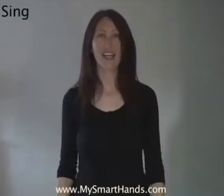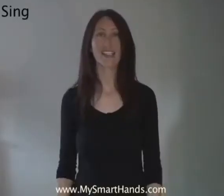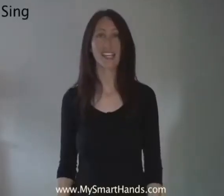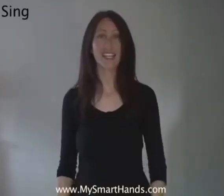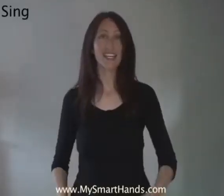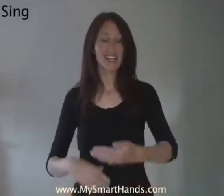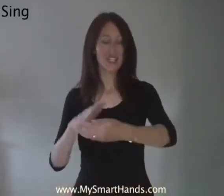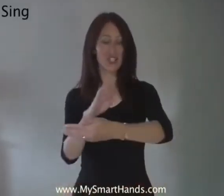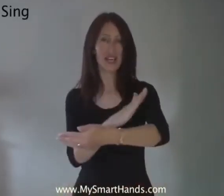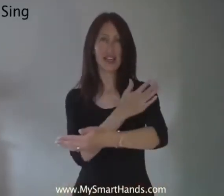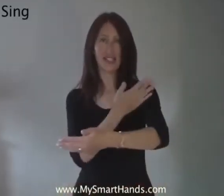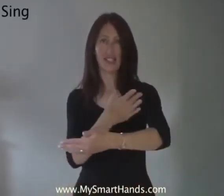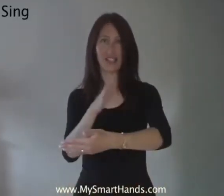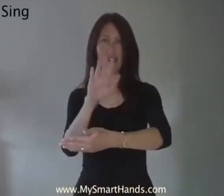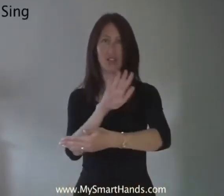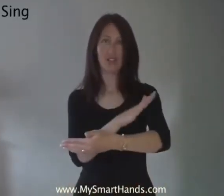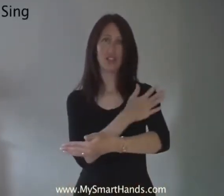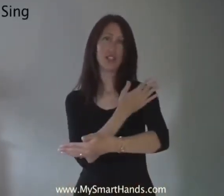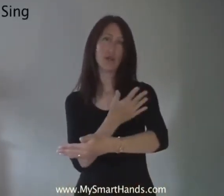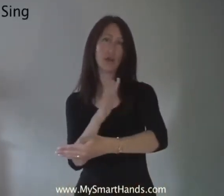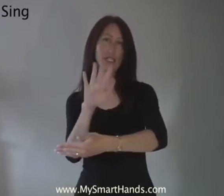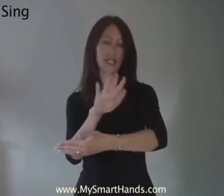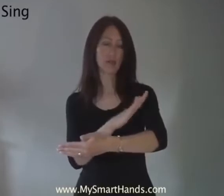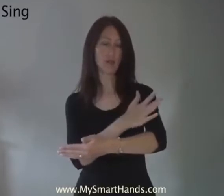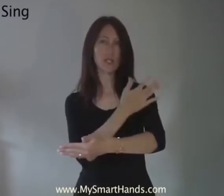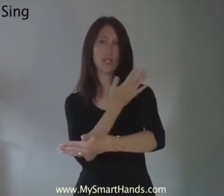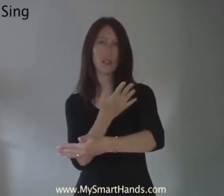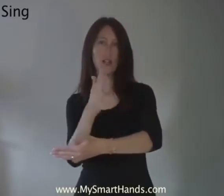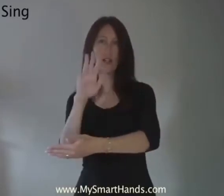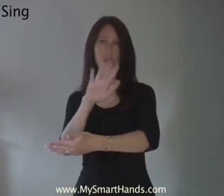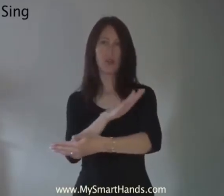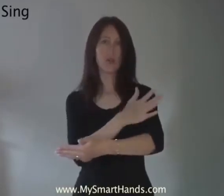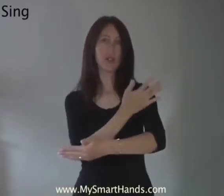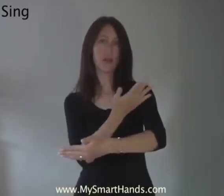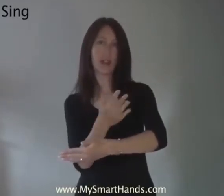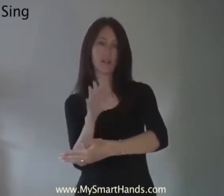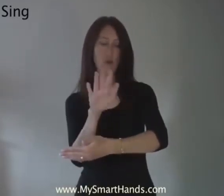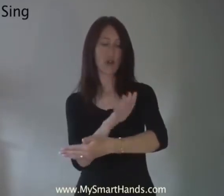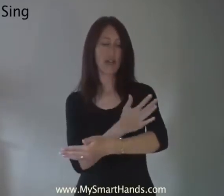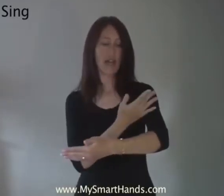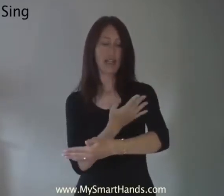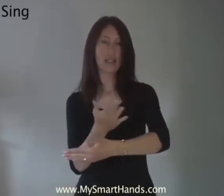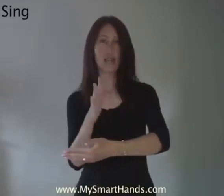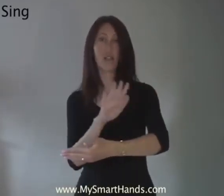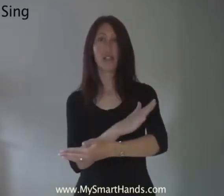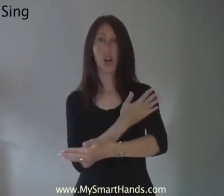Sing is just like this. Just think about conducting music, the flow of the music back and forth, and it's the same as song.